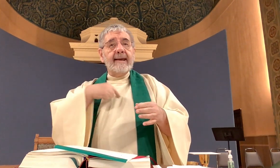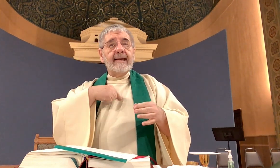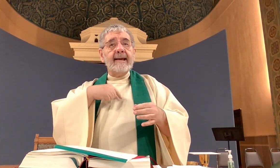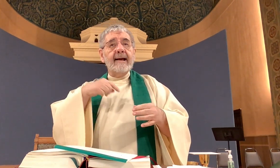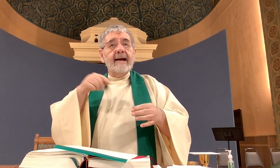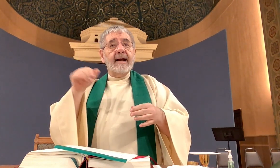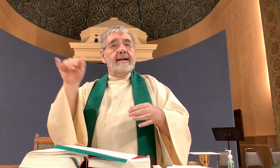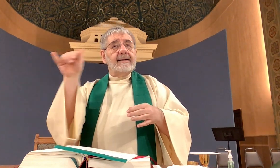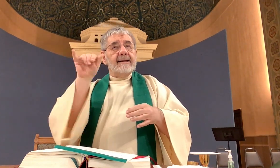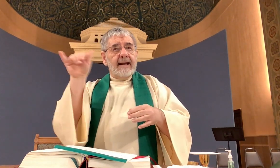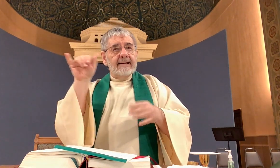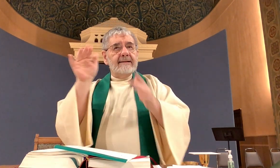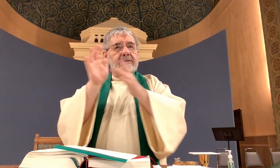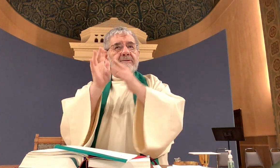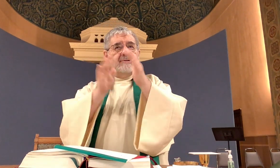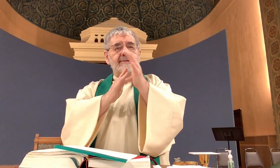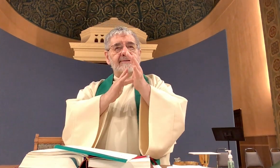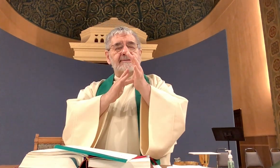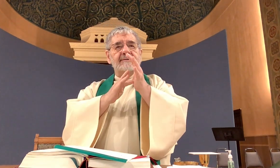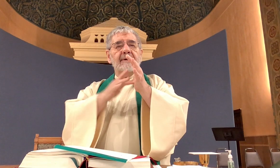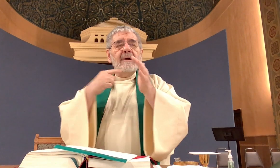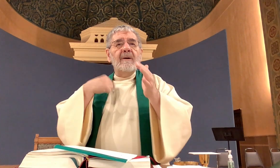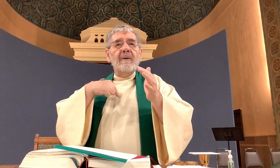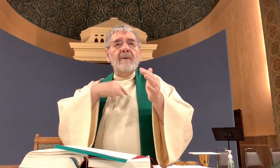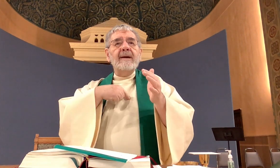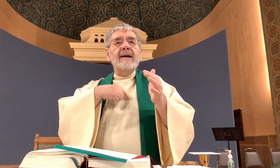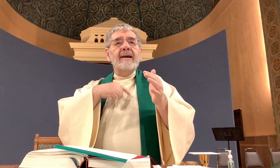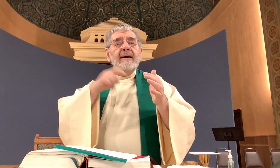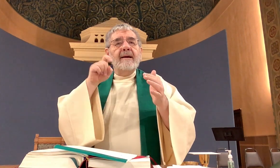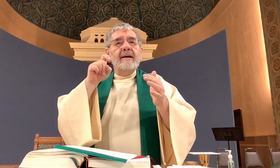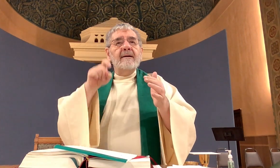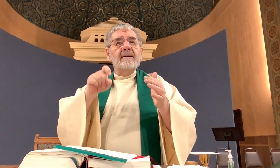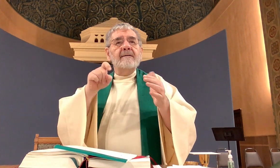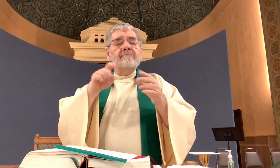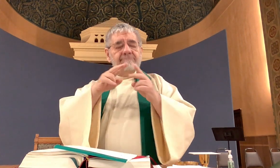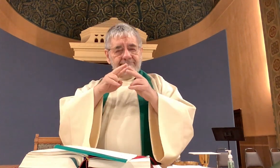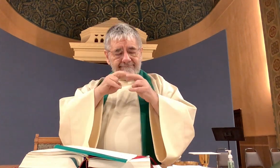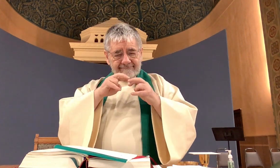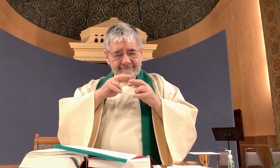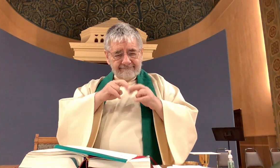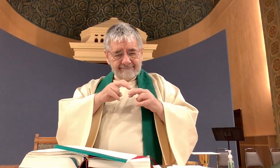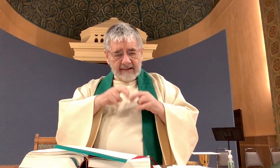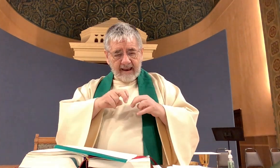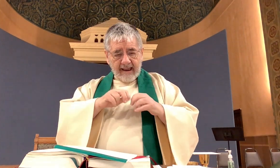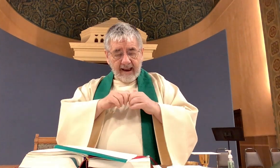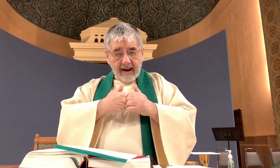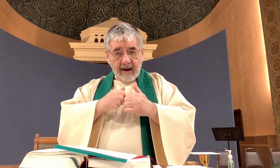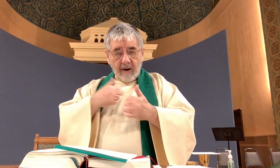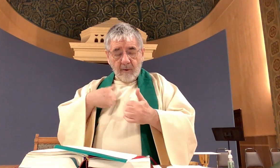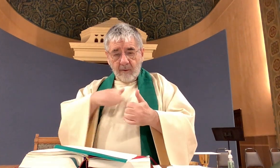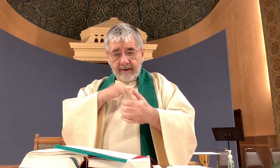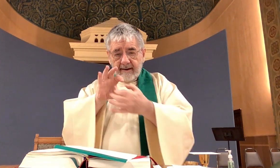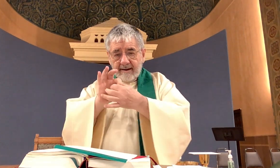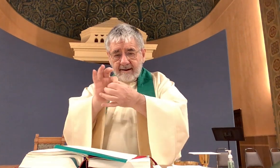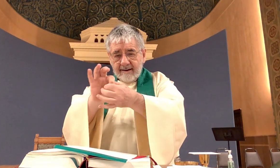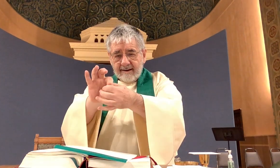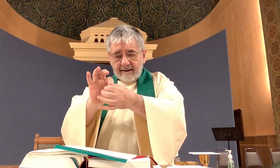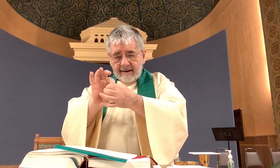if we are like Jesus we must examine our connection to other